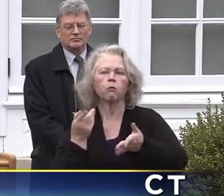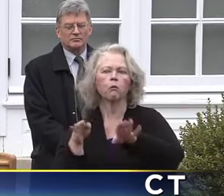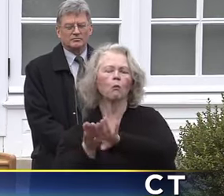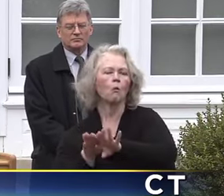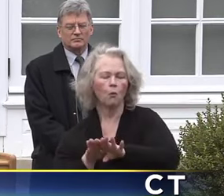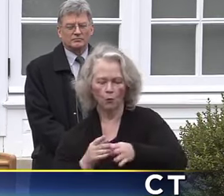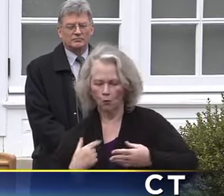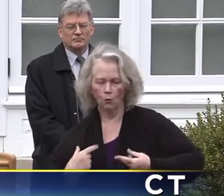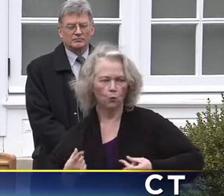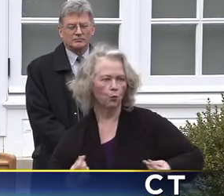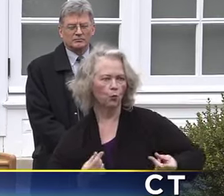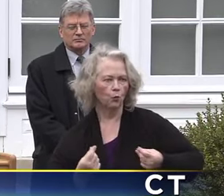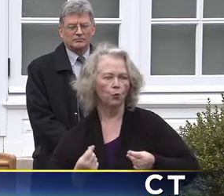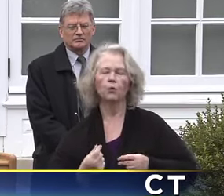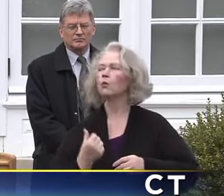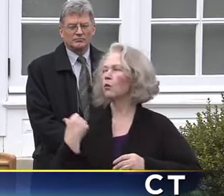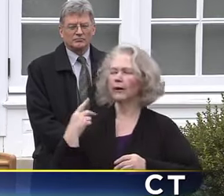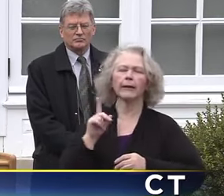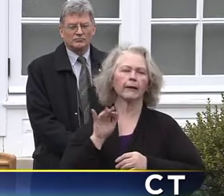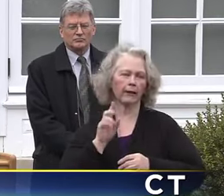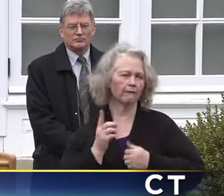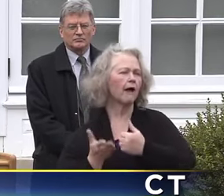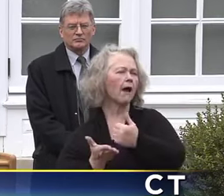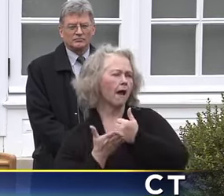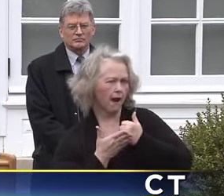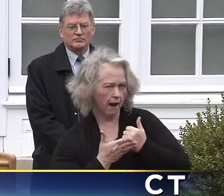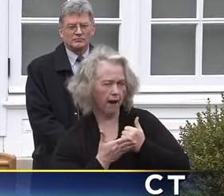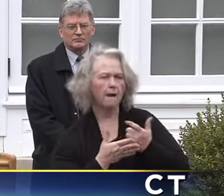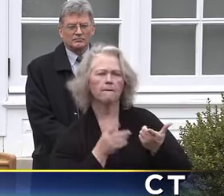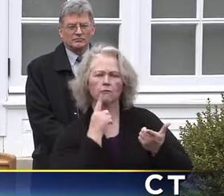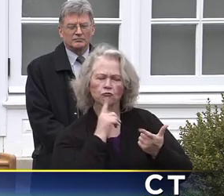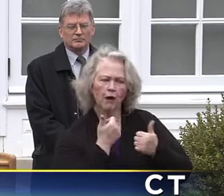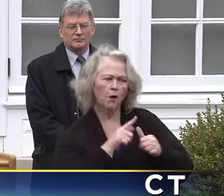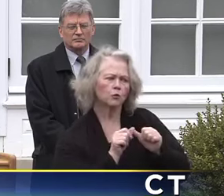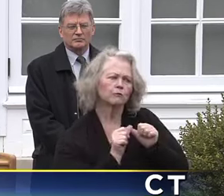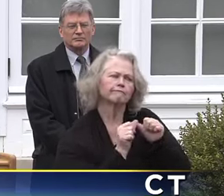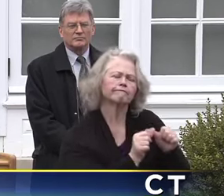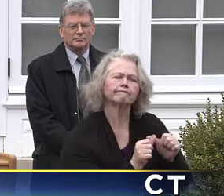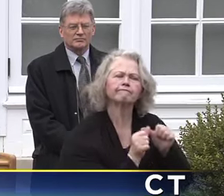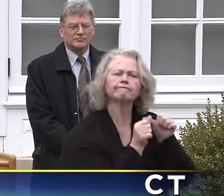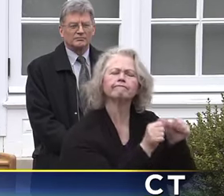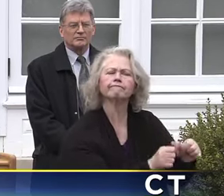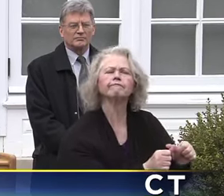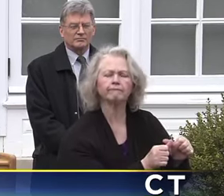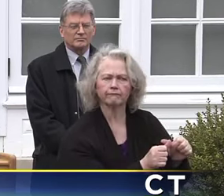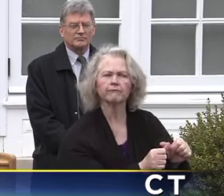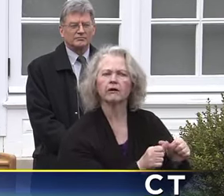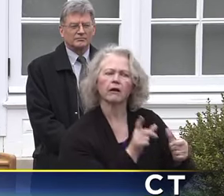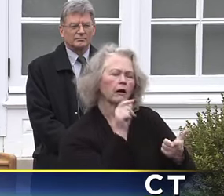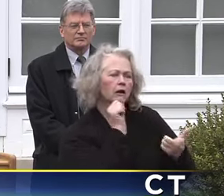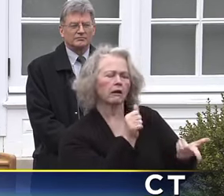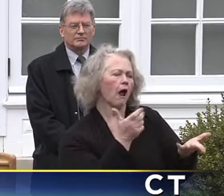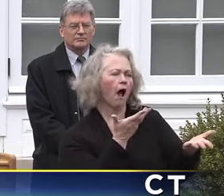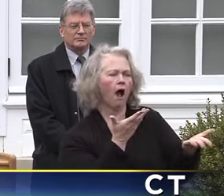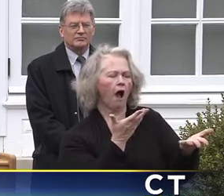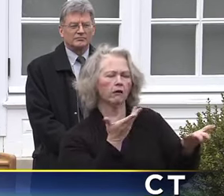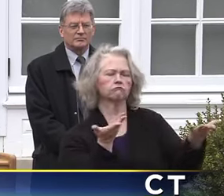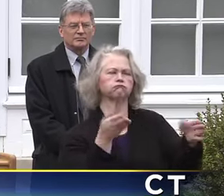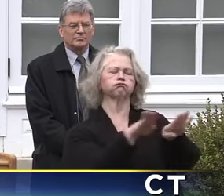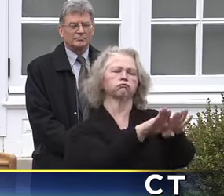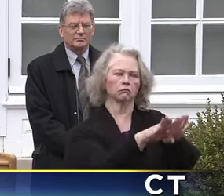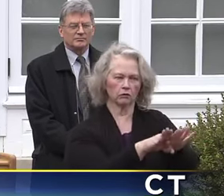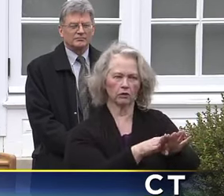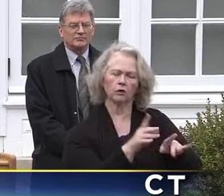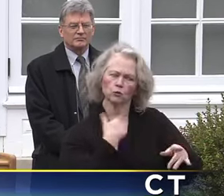working closely with our small business to make sure they're in the best position, the power through this with support from the state, make sure those